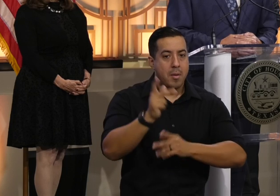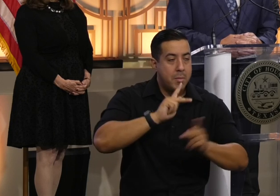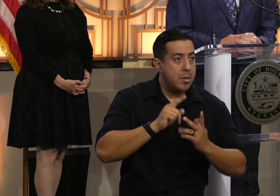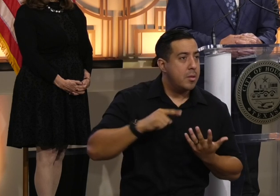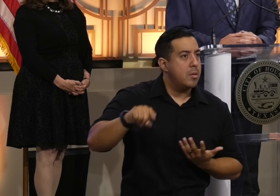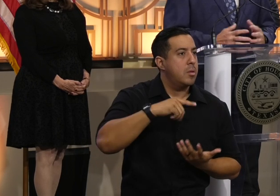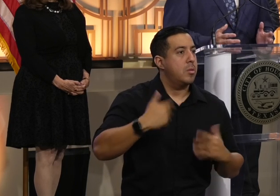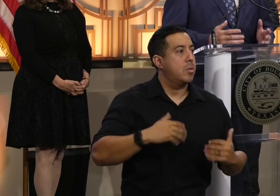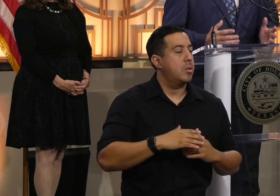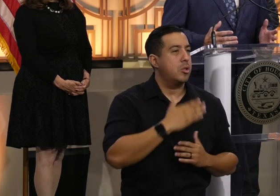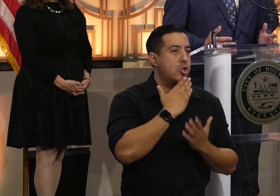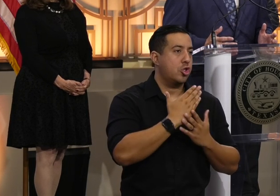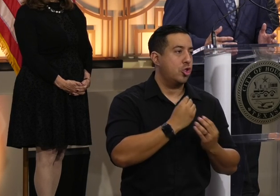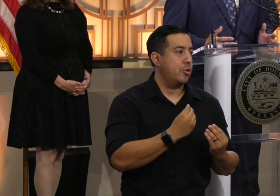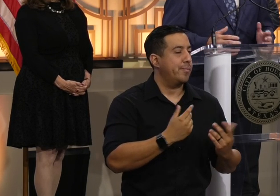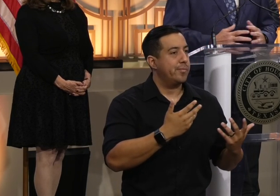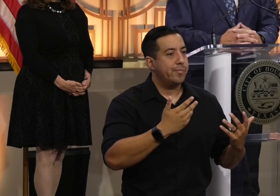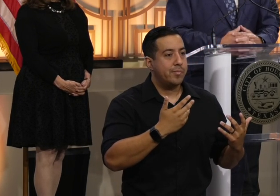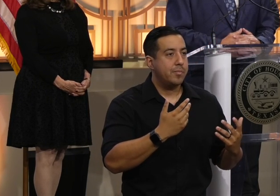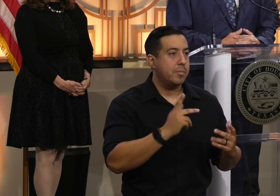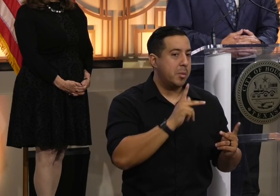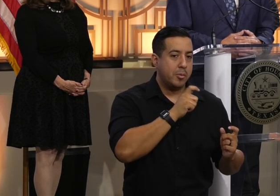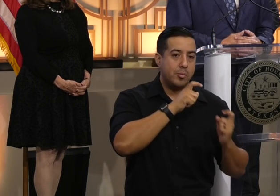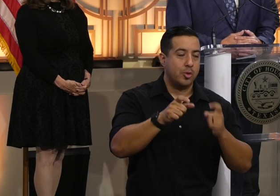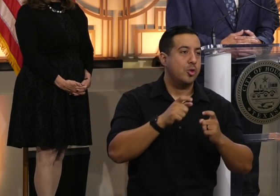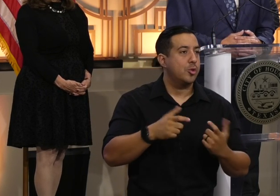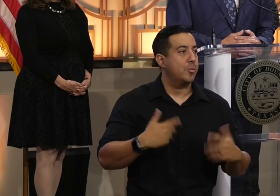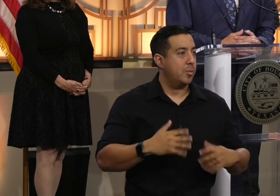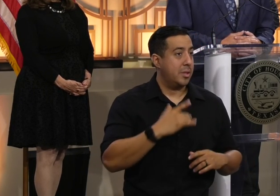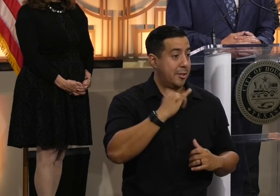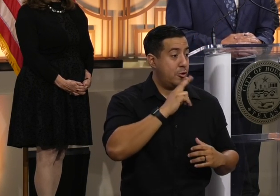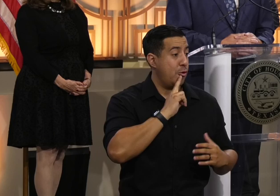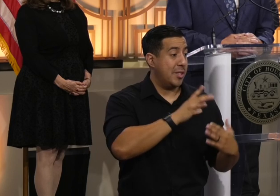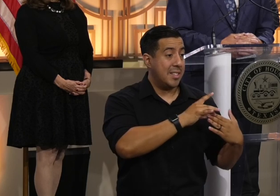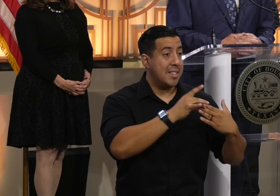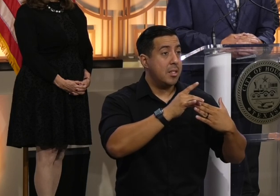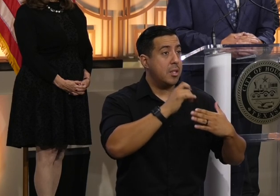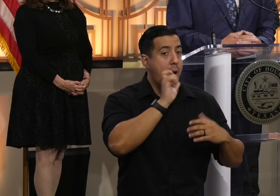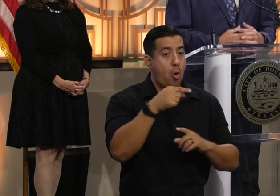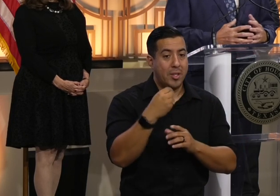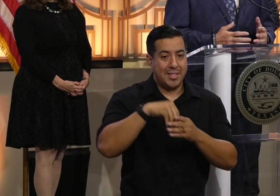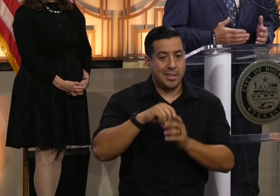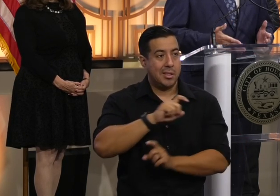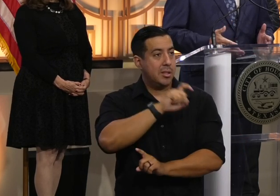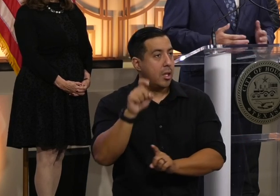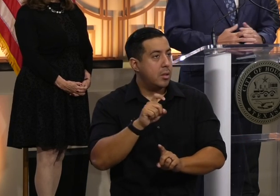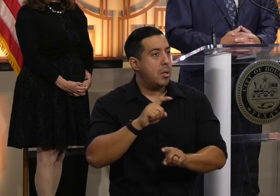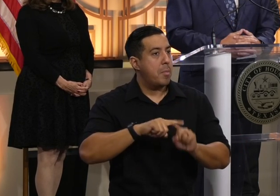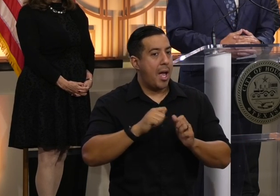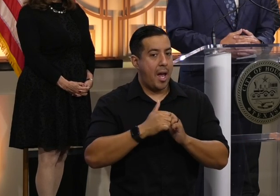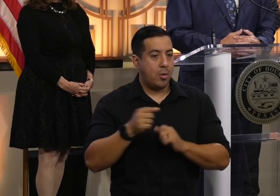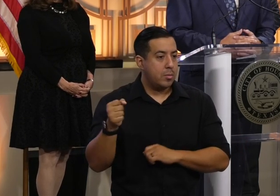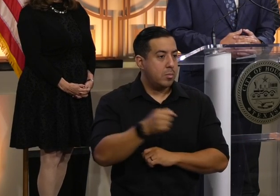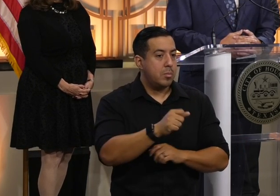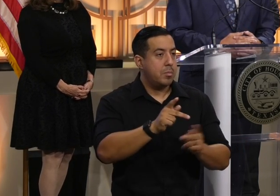of these wonderful, generous donors. Houston is leading the nation, not just Texas, in resettling